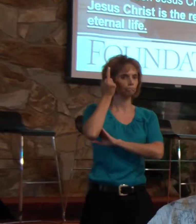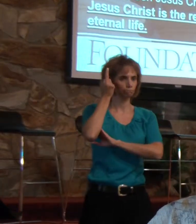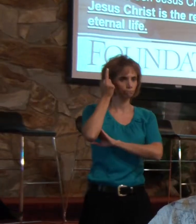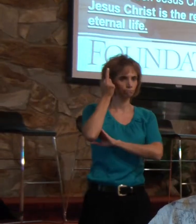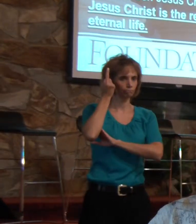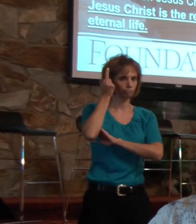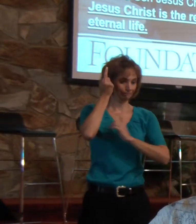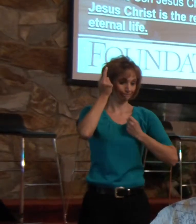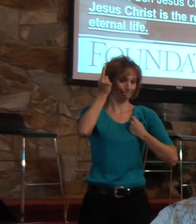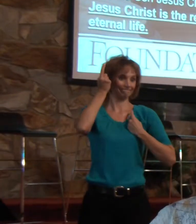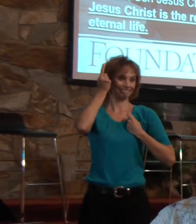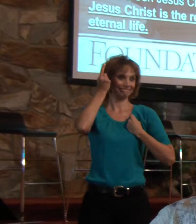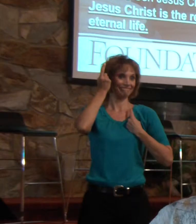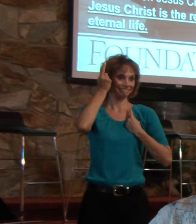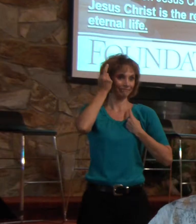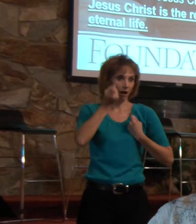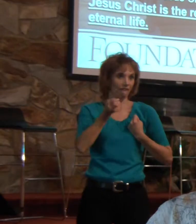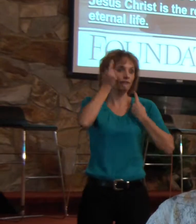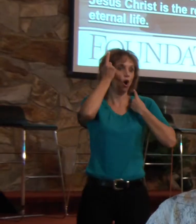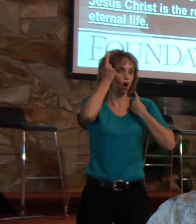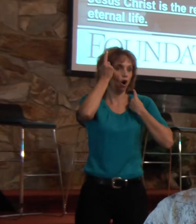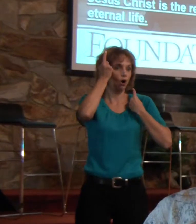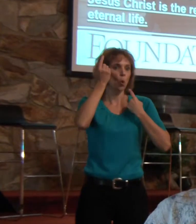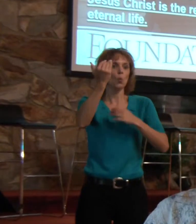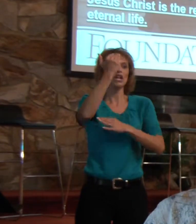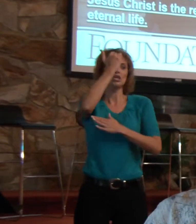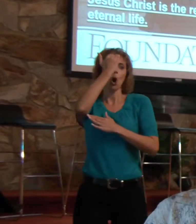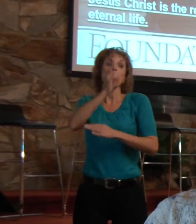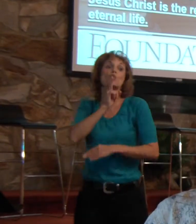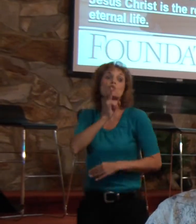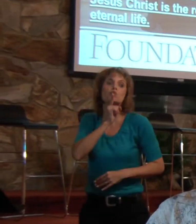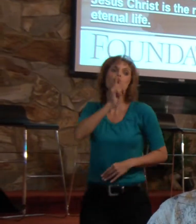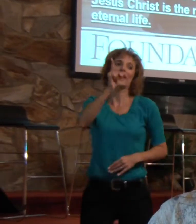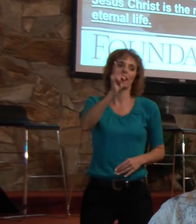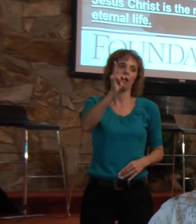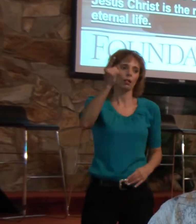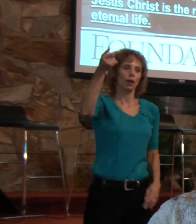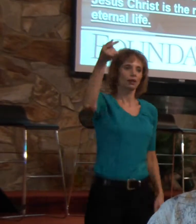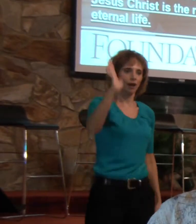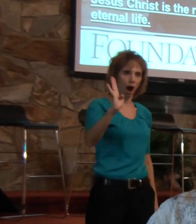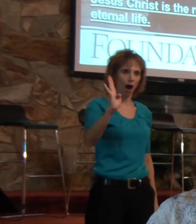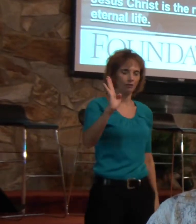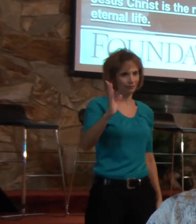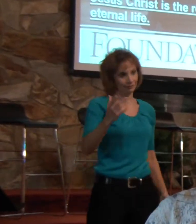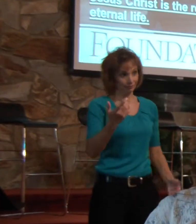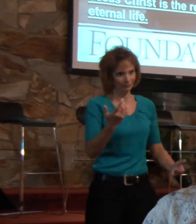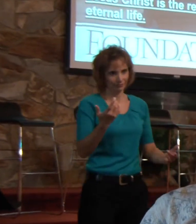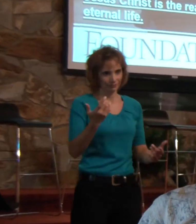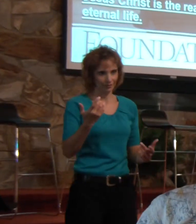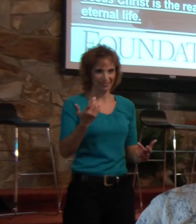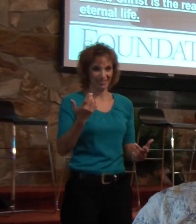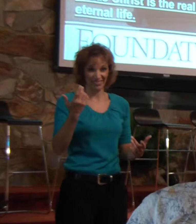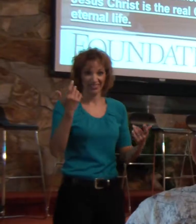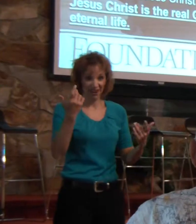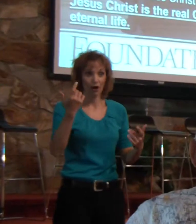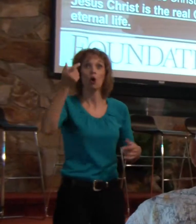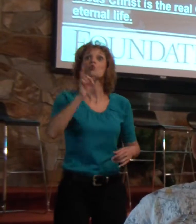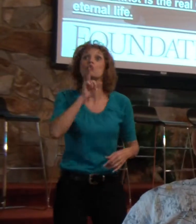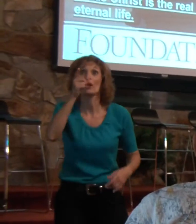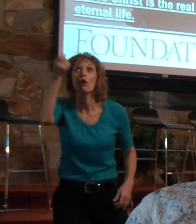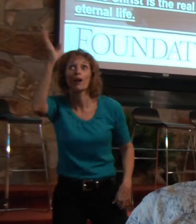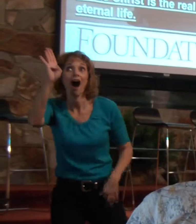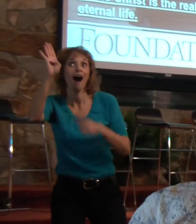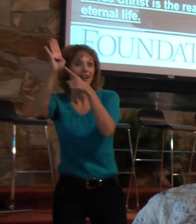know the real God. And what John is insinuating is that as there is a real God, there are also